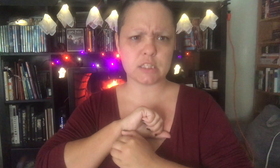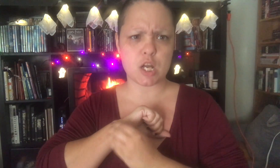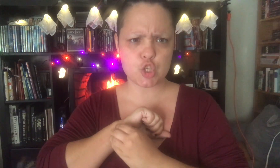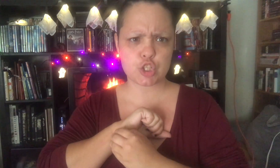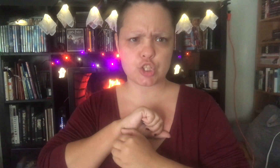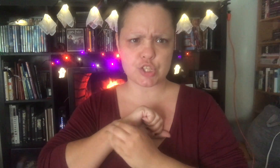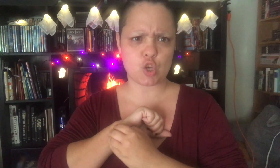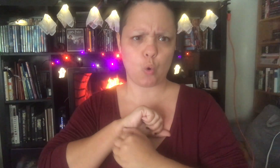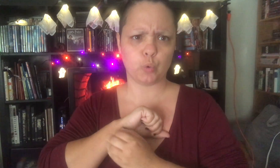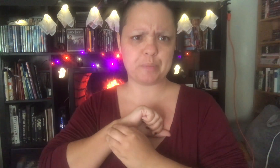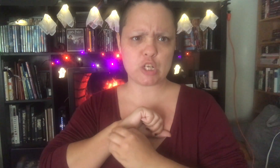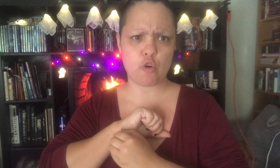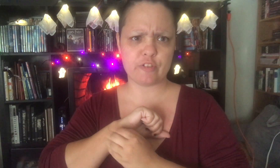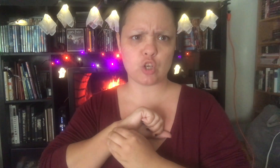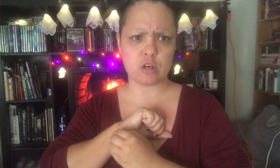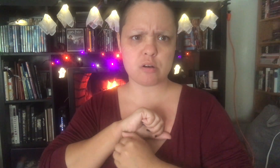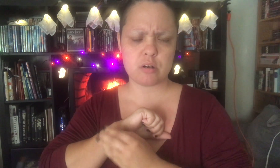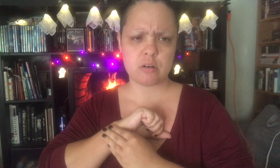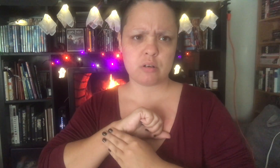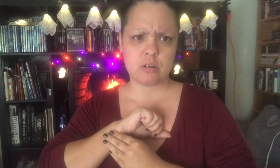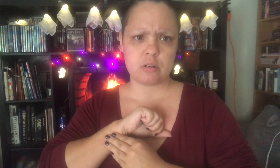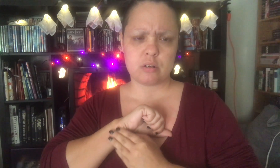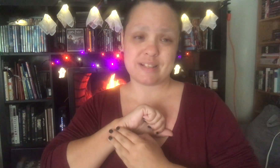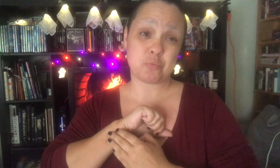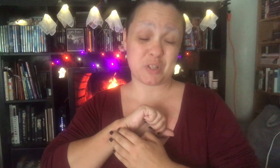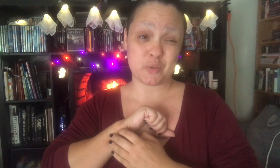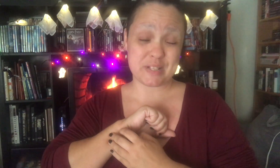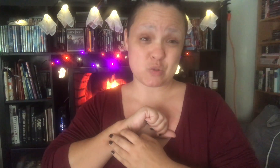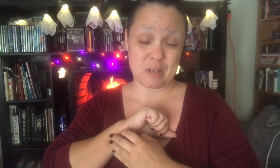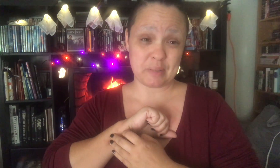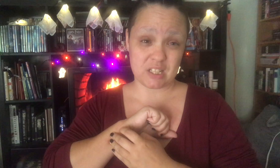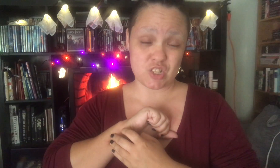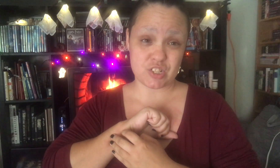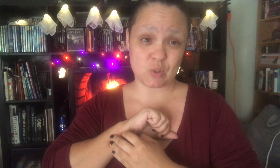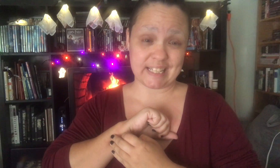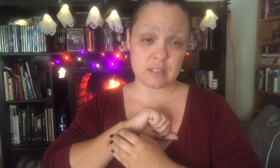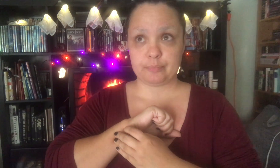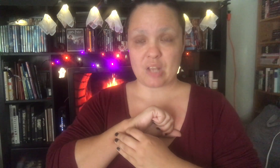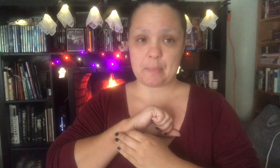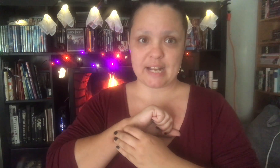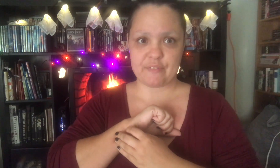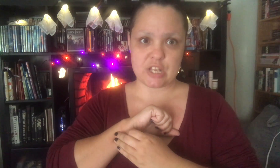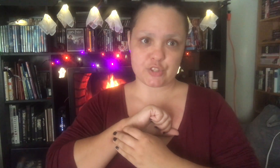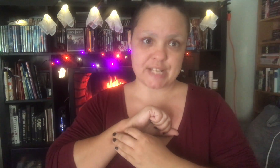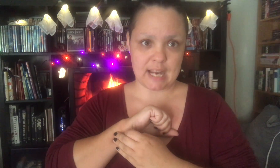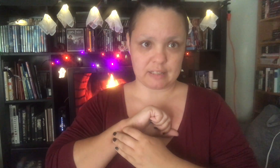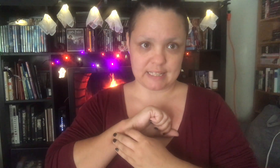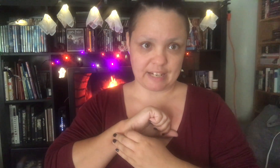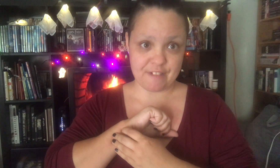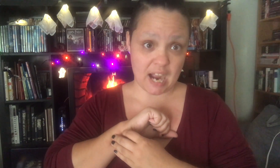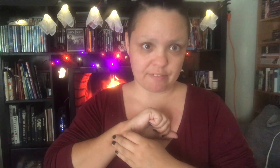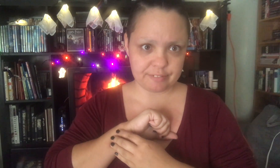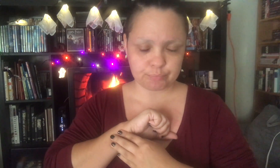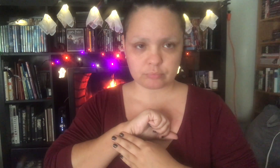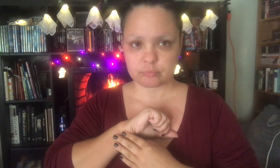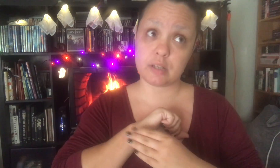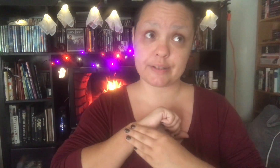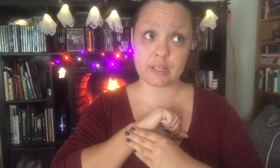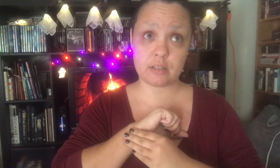lunch just to hold me over. It's one of the reasons why my lunch is so late. I might have another snack at like five and then